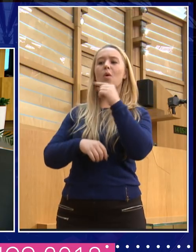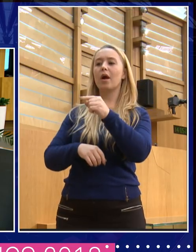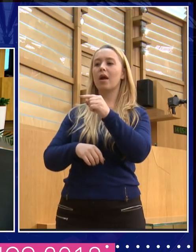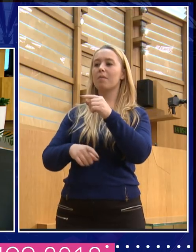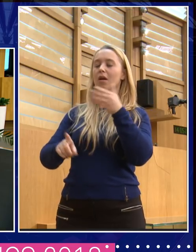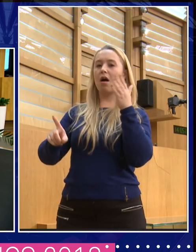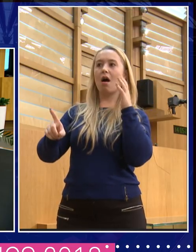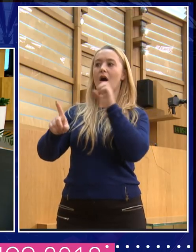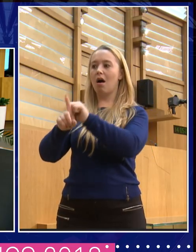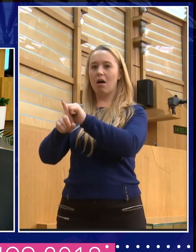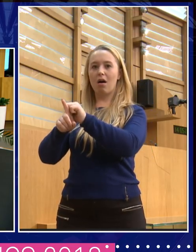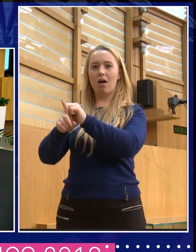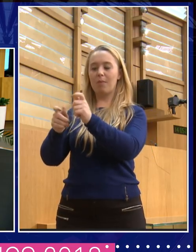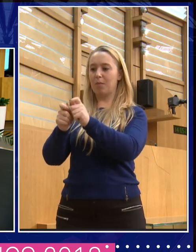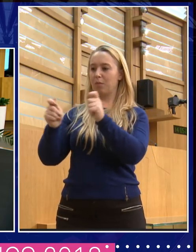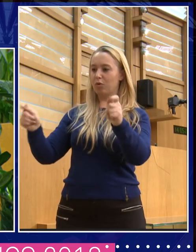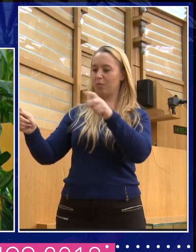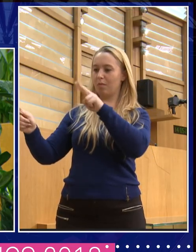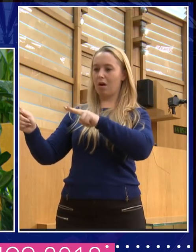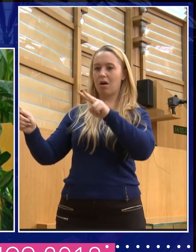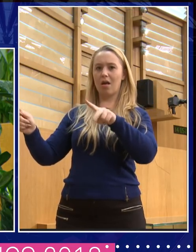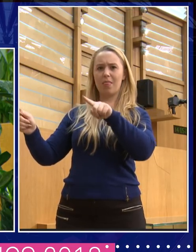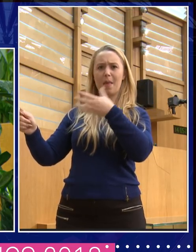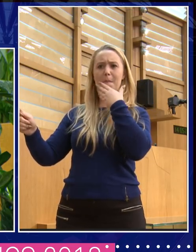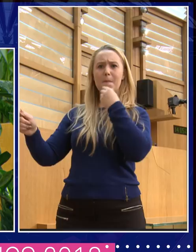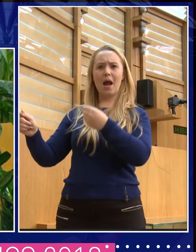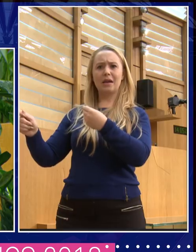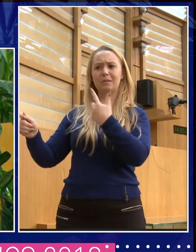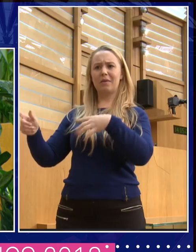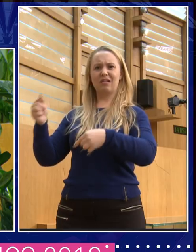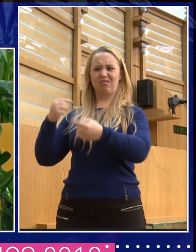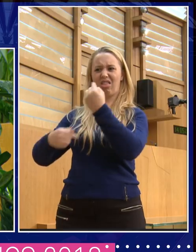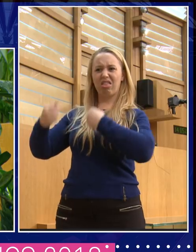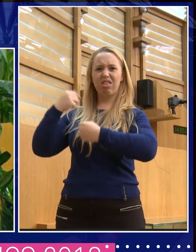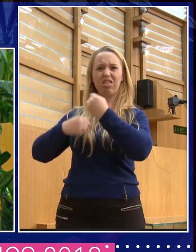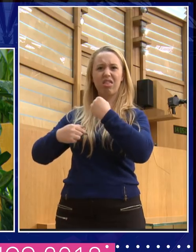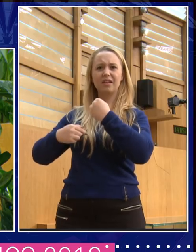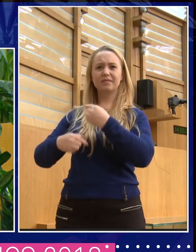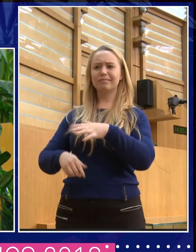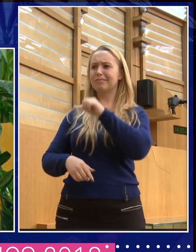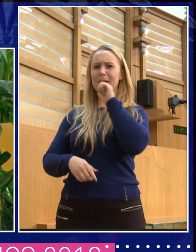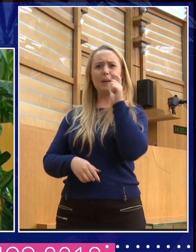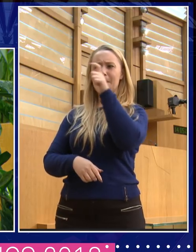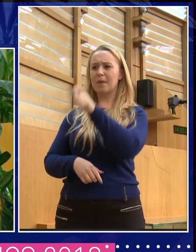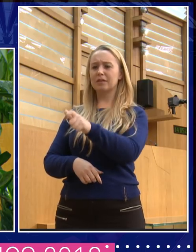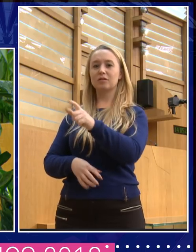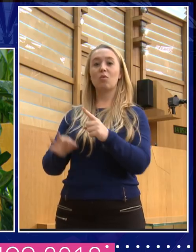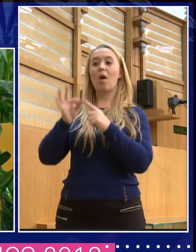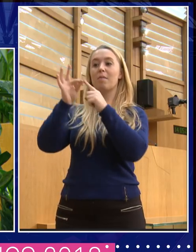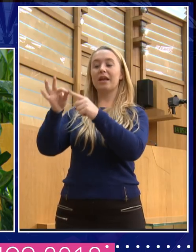raked up. And I said, and he, they withdrew the offer. And I, and he